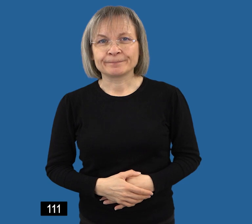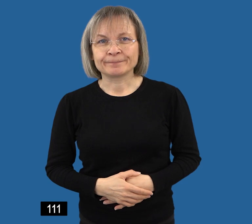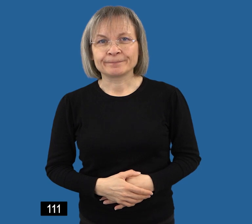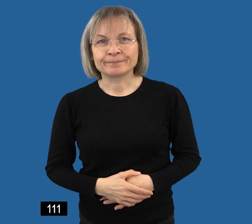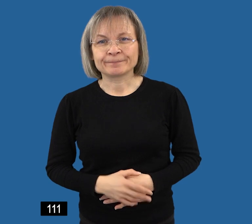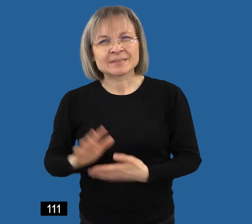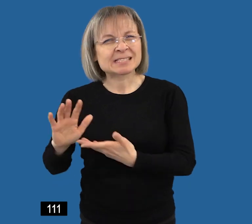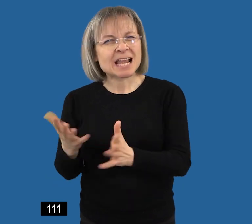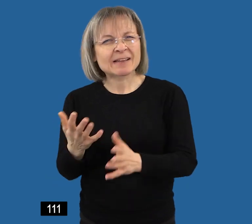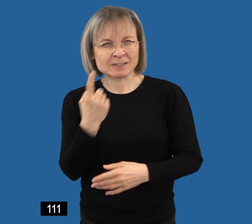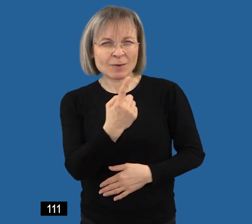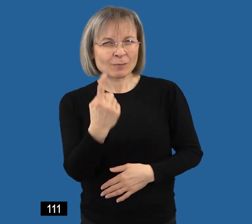1-1-1